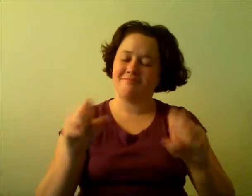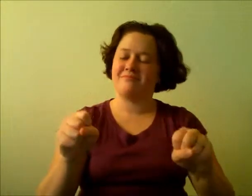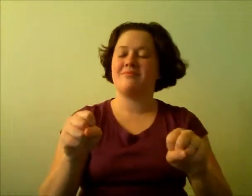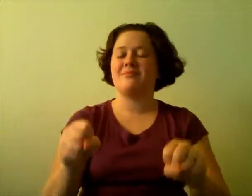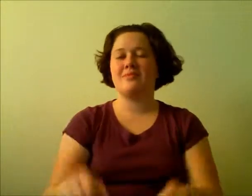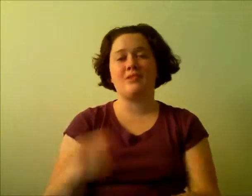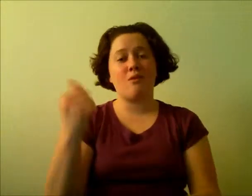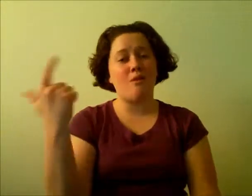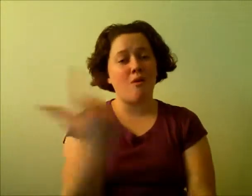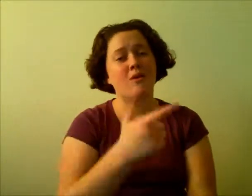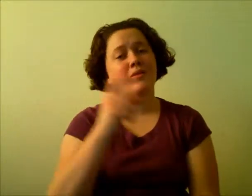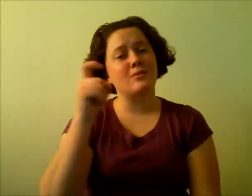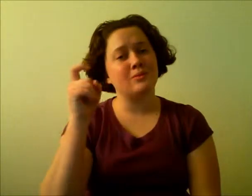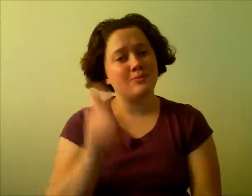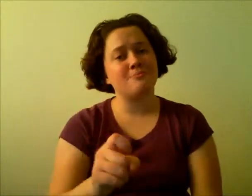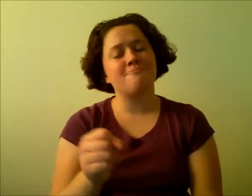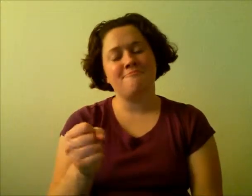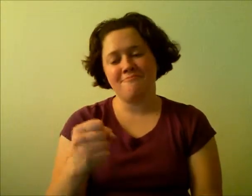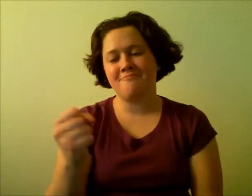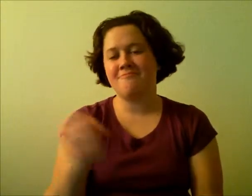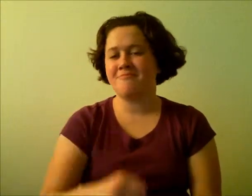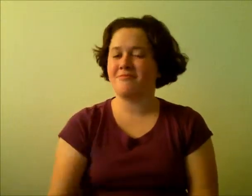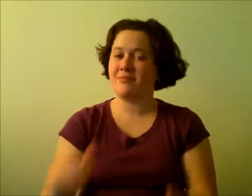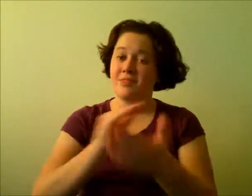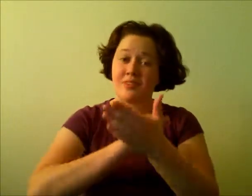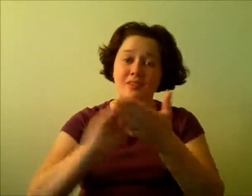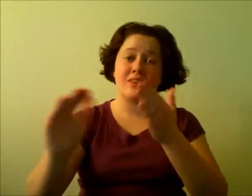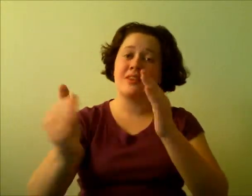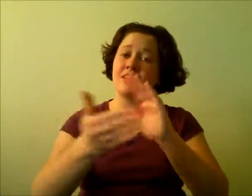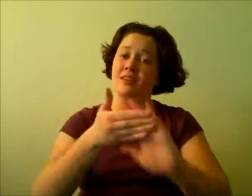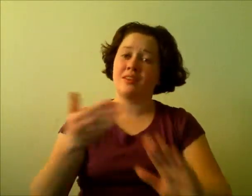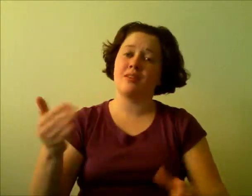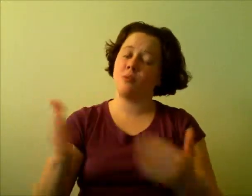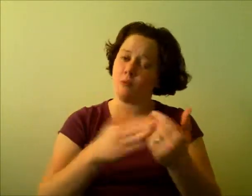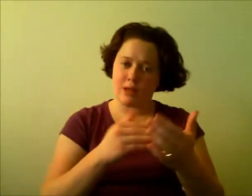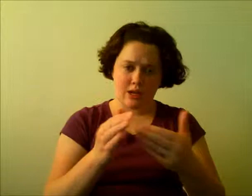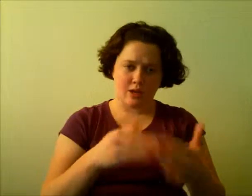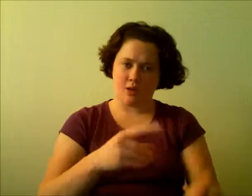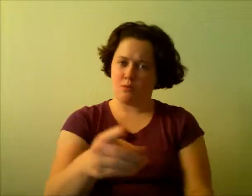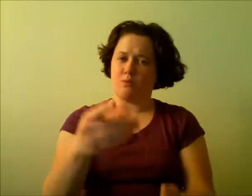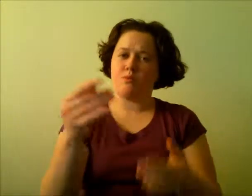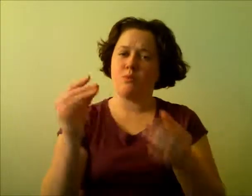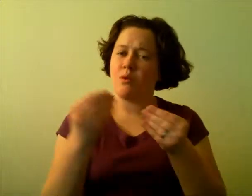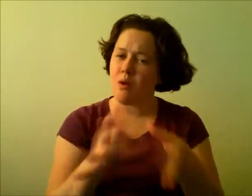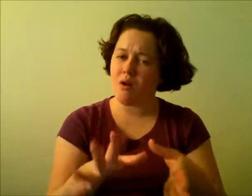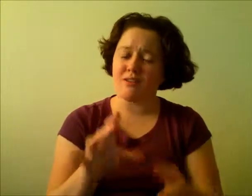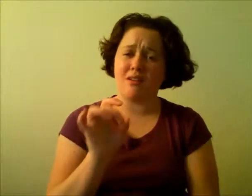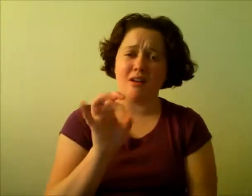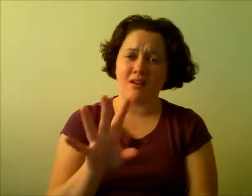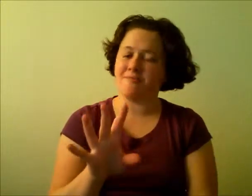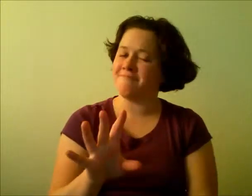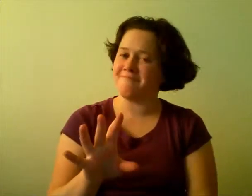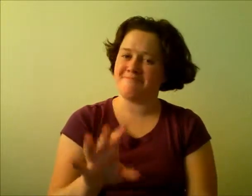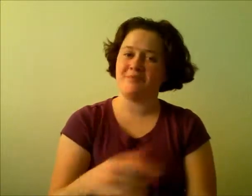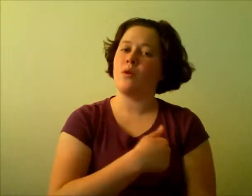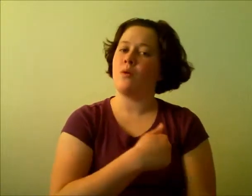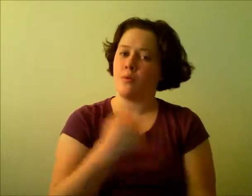all need, we all need No matter how lost you are, we all